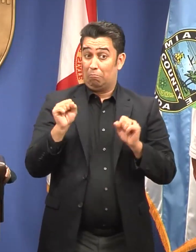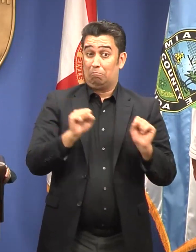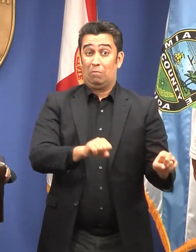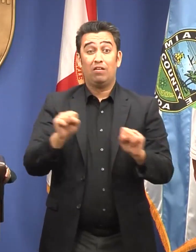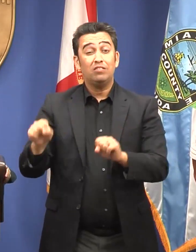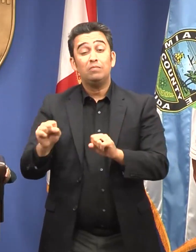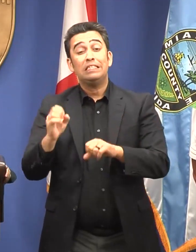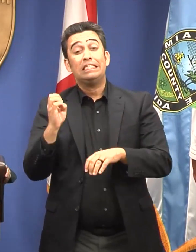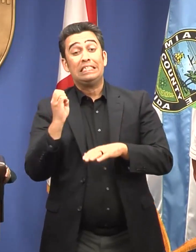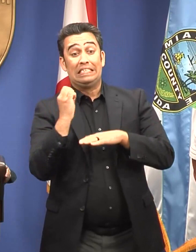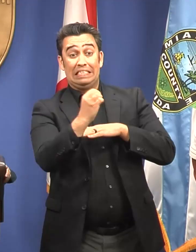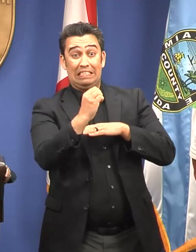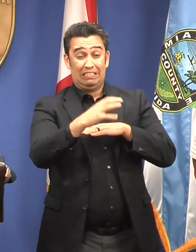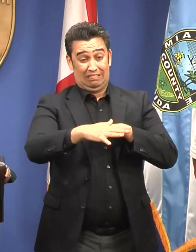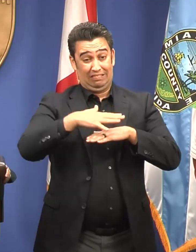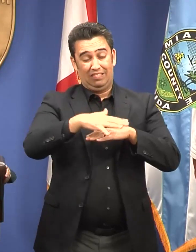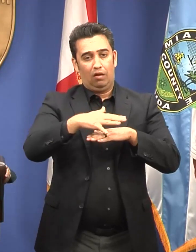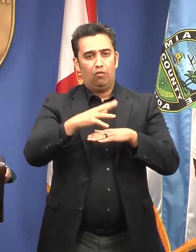Also,